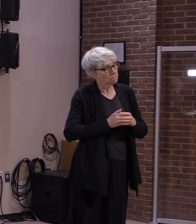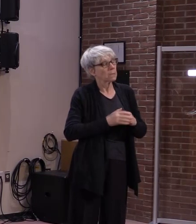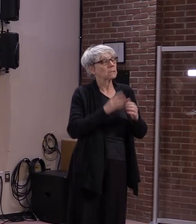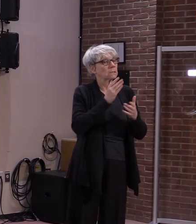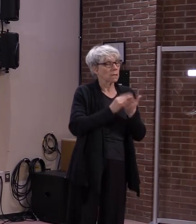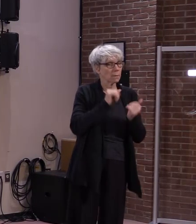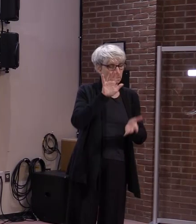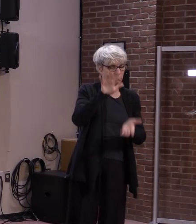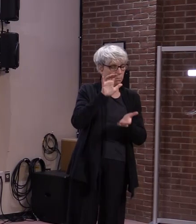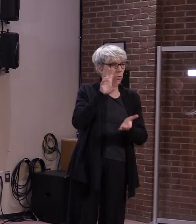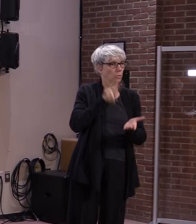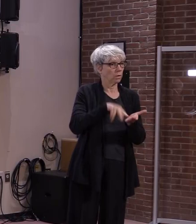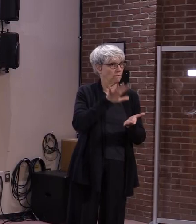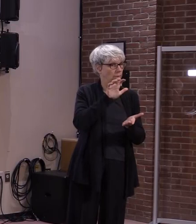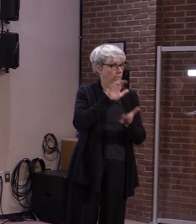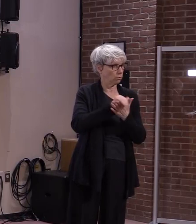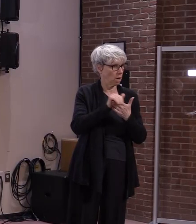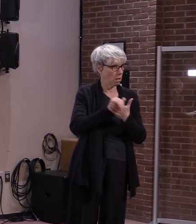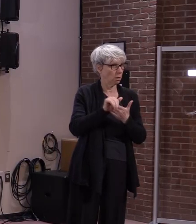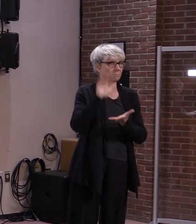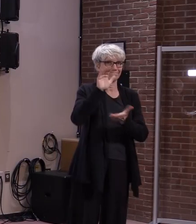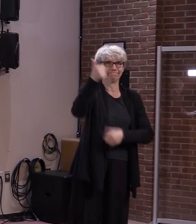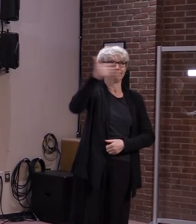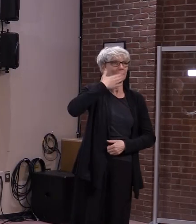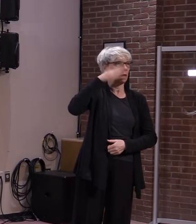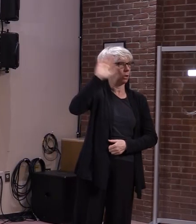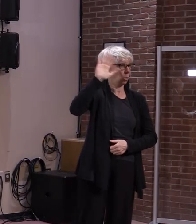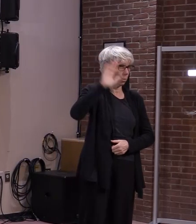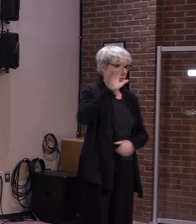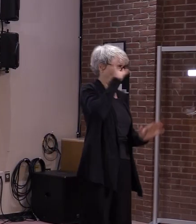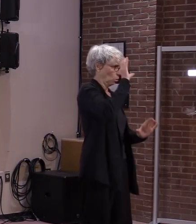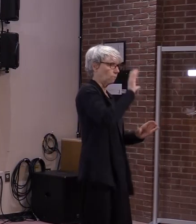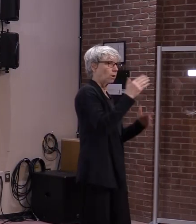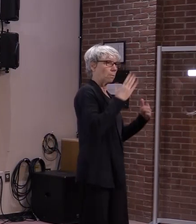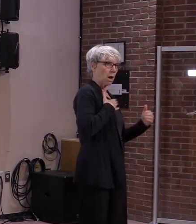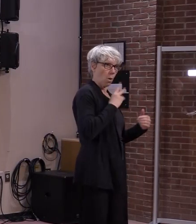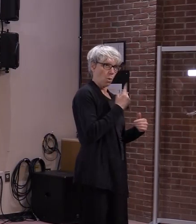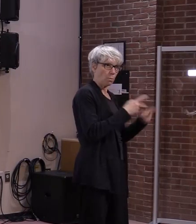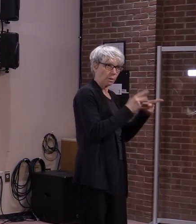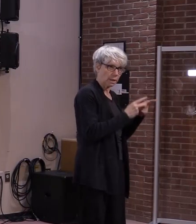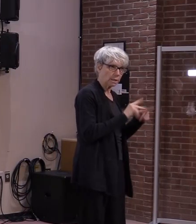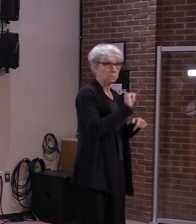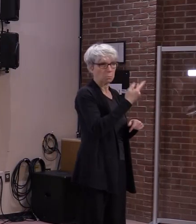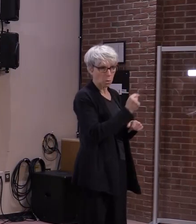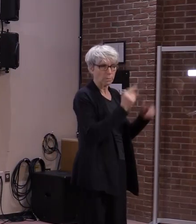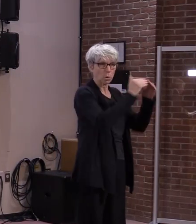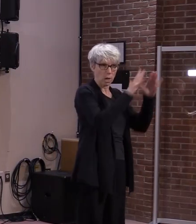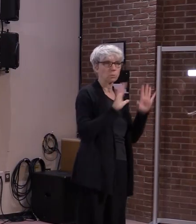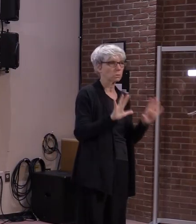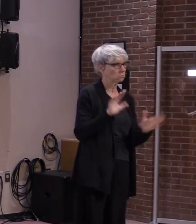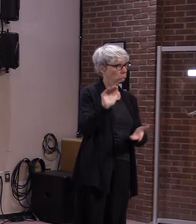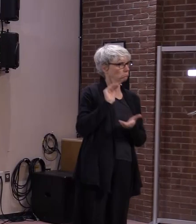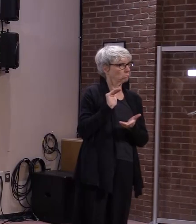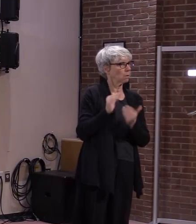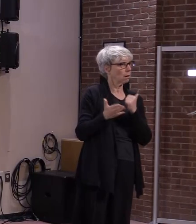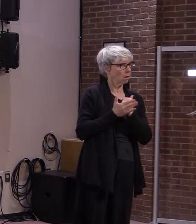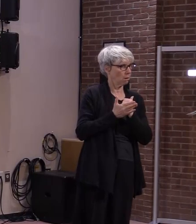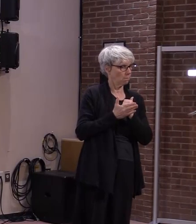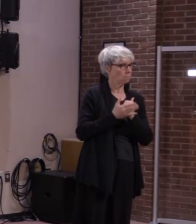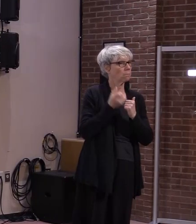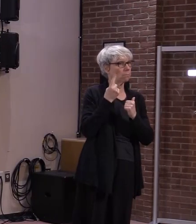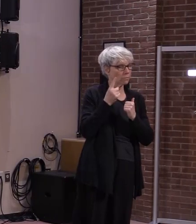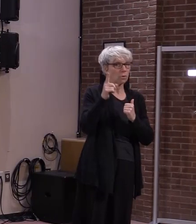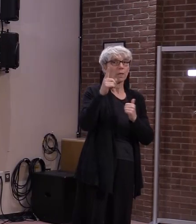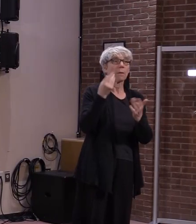of $2,500 to help with expenses. The intention is to provide a